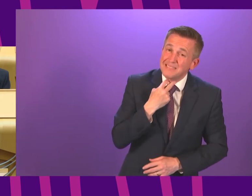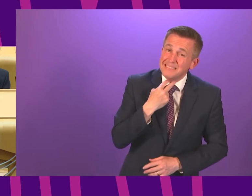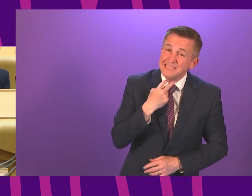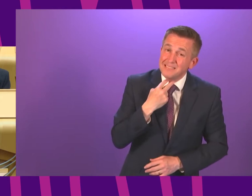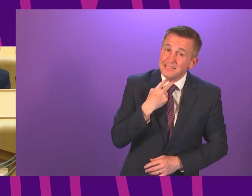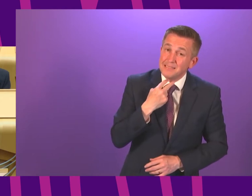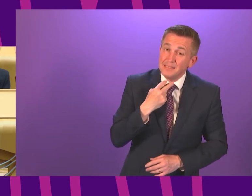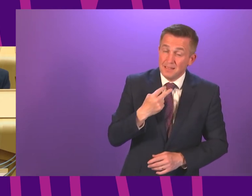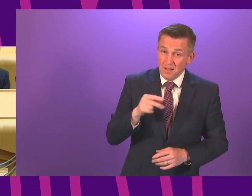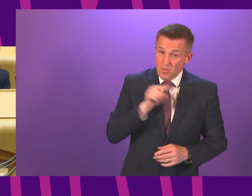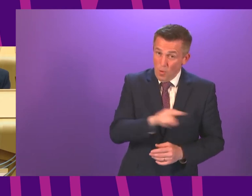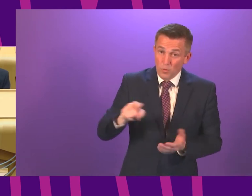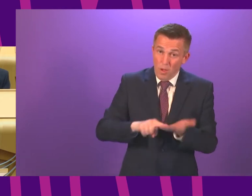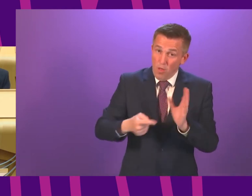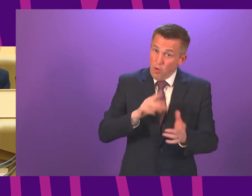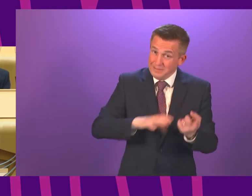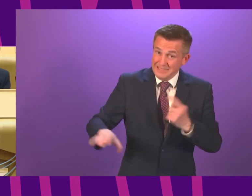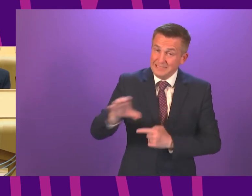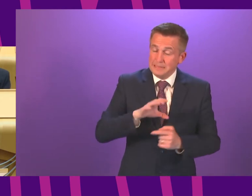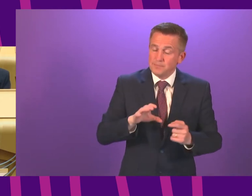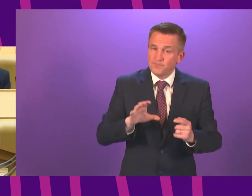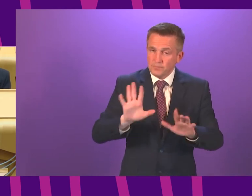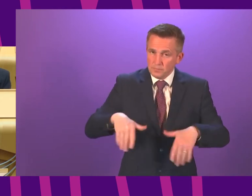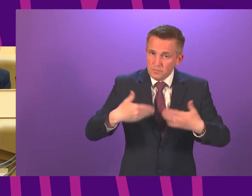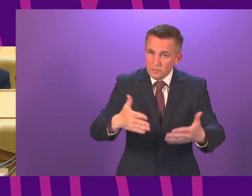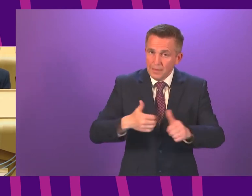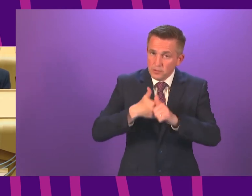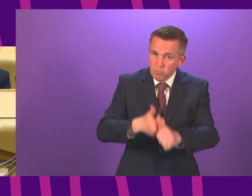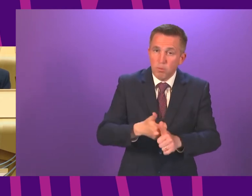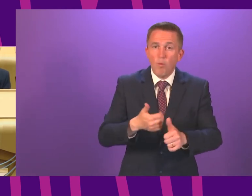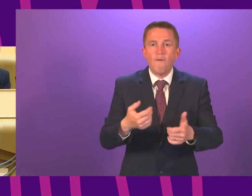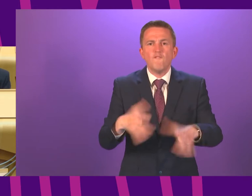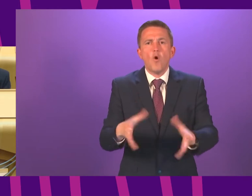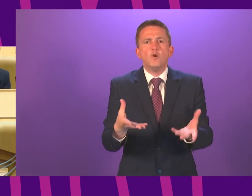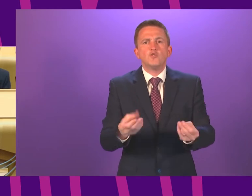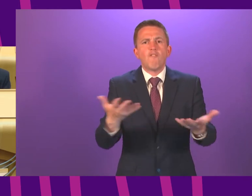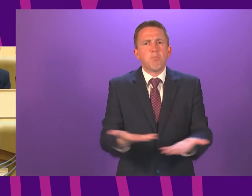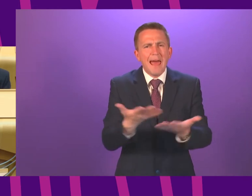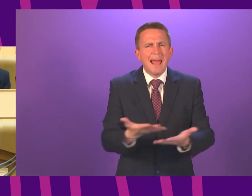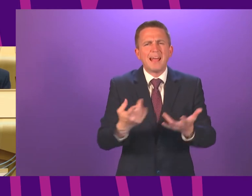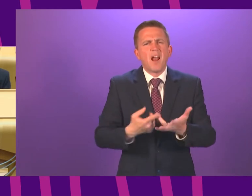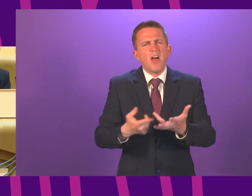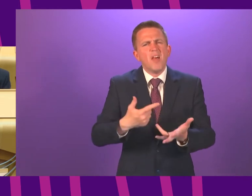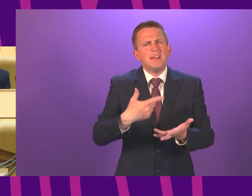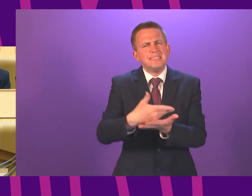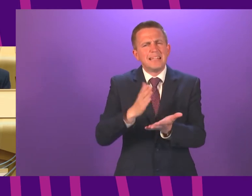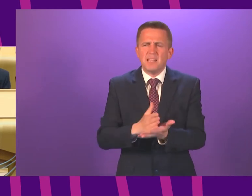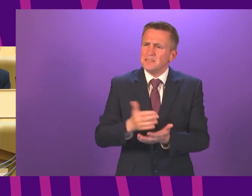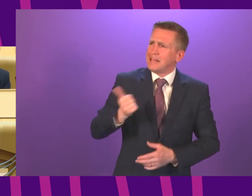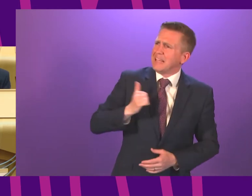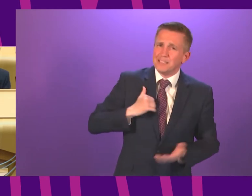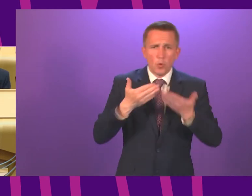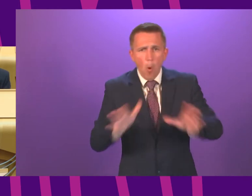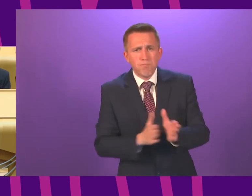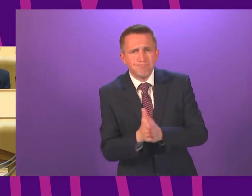local authority areas, I should say we will be providing support to Soft Play and other closed sectors that had expected to open or